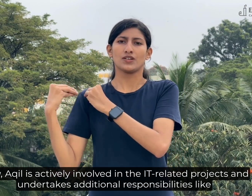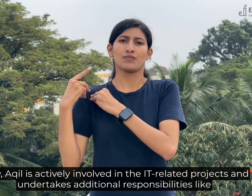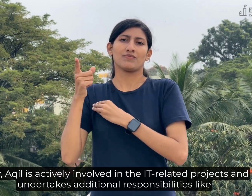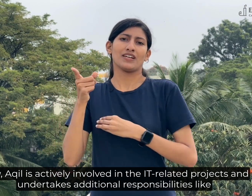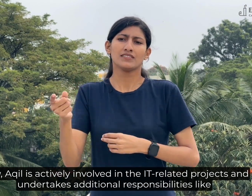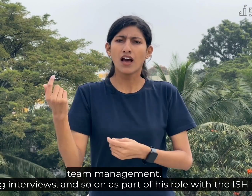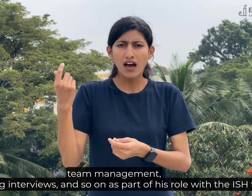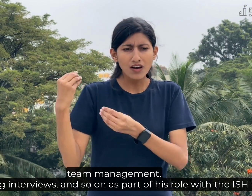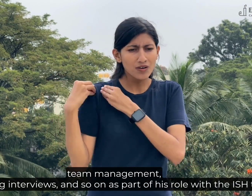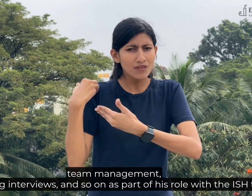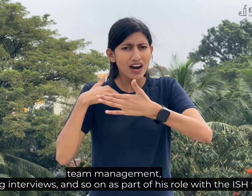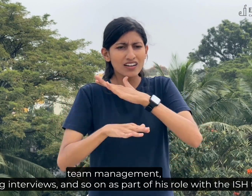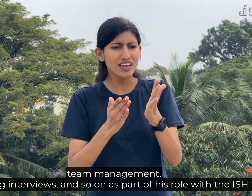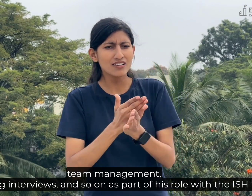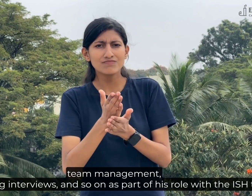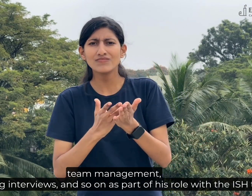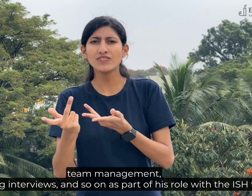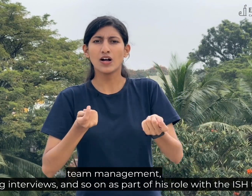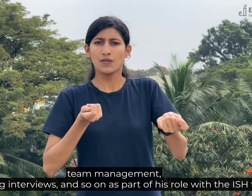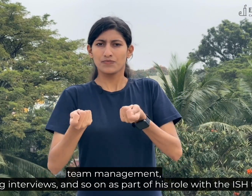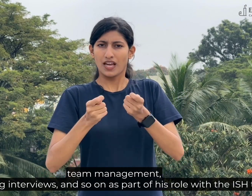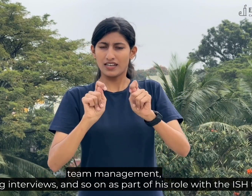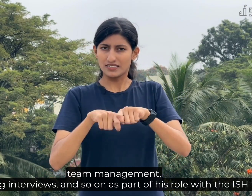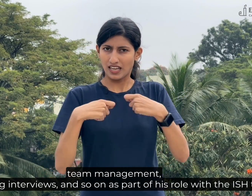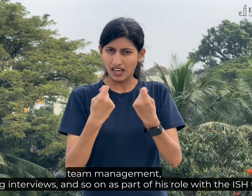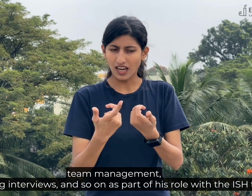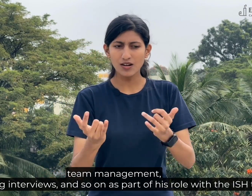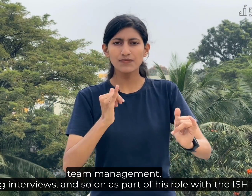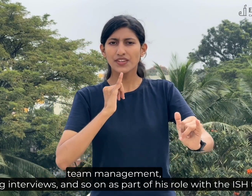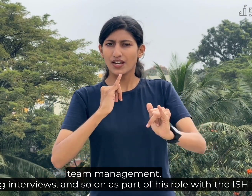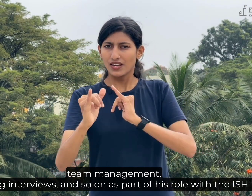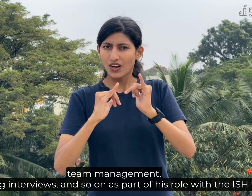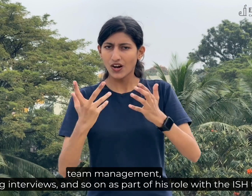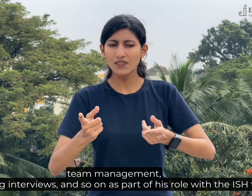conducting interviews and so on as a part of his role with the ISH team.